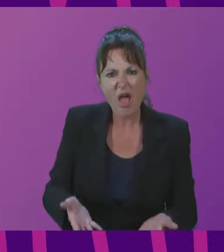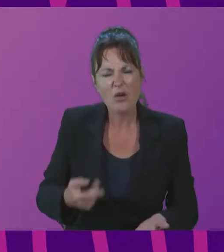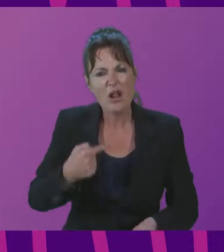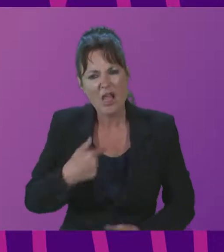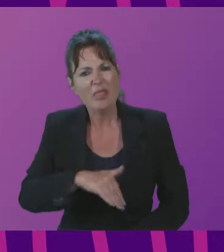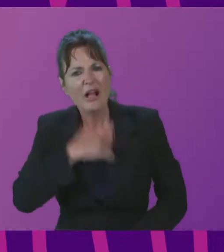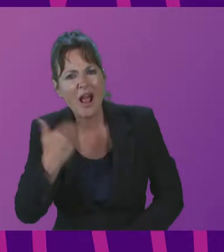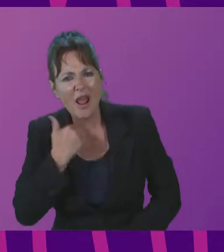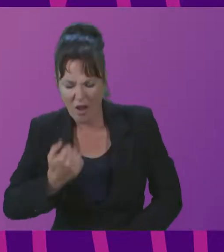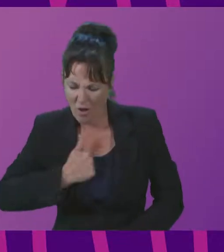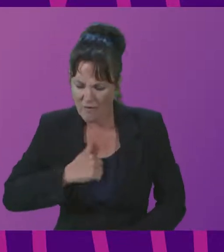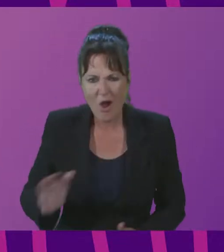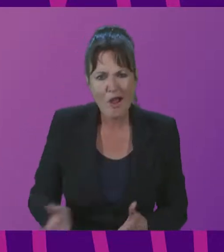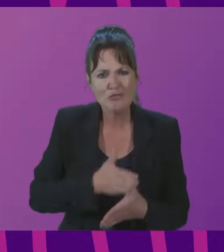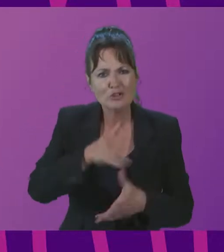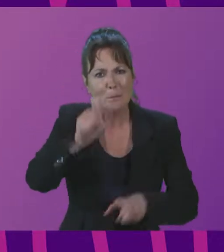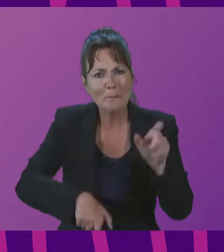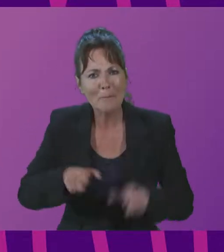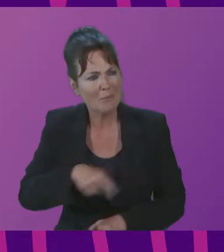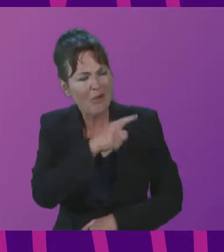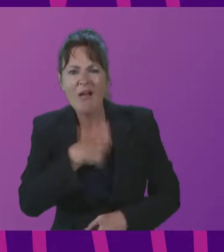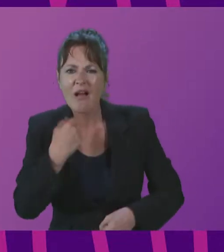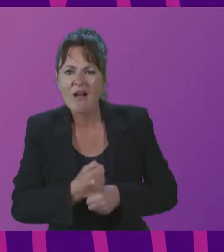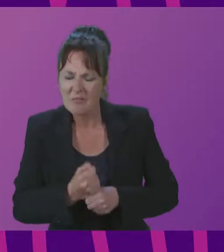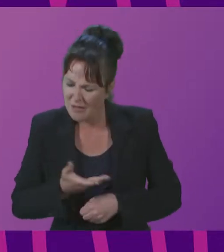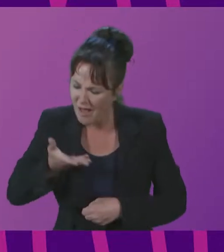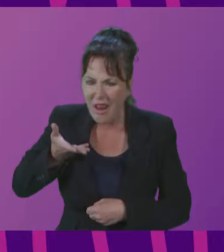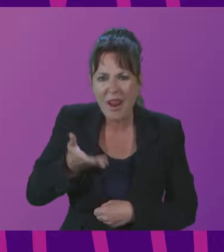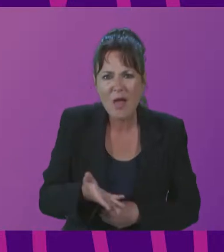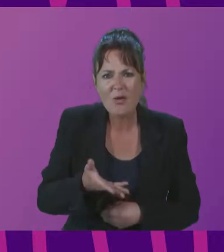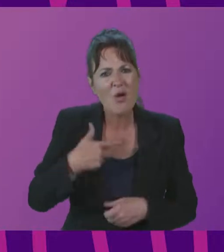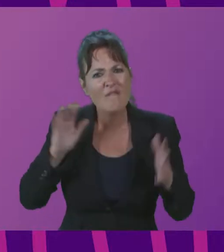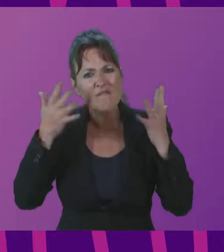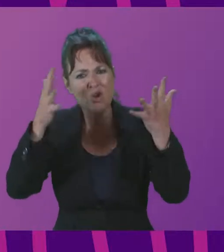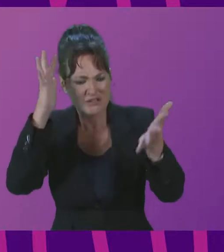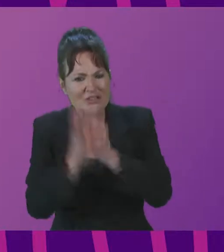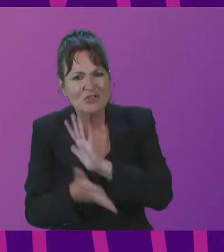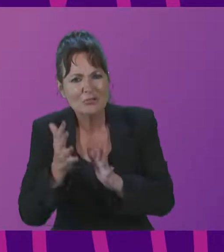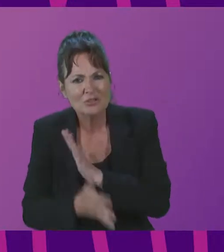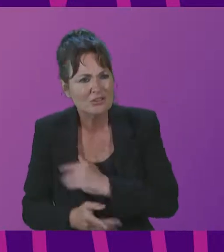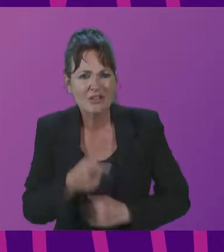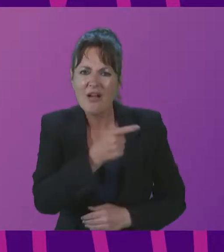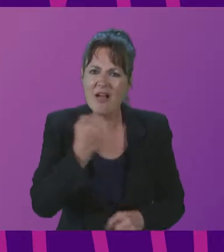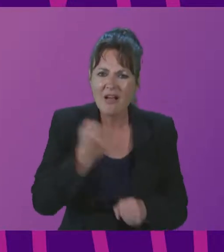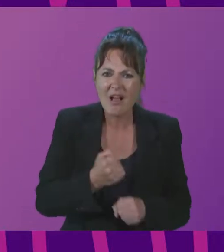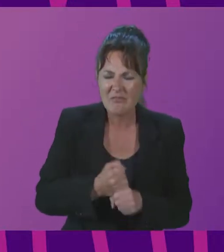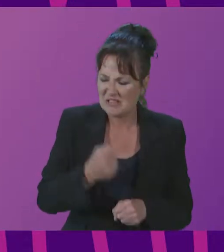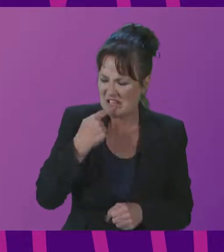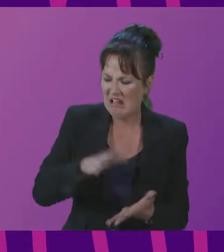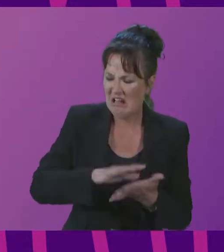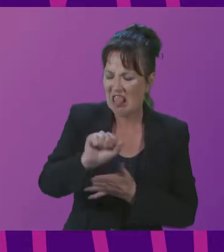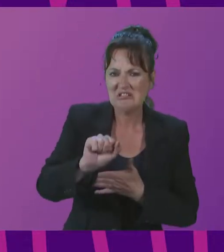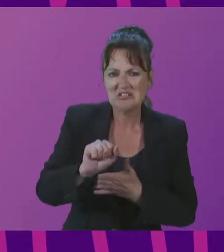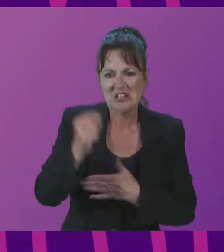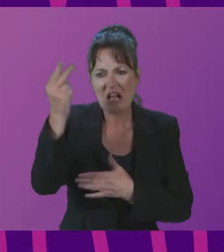peoples, is allowing the destruction of our forests, and is criminalizing culture and